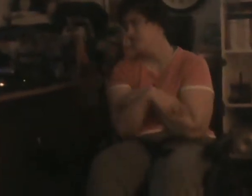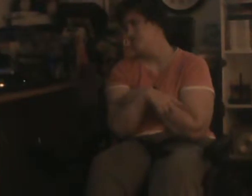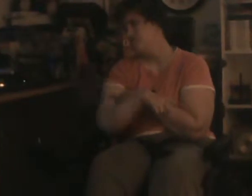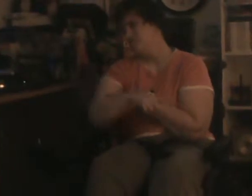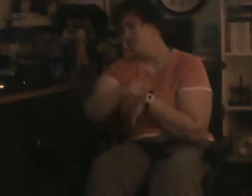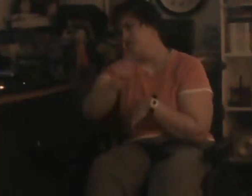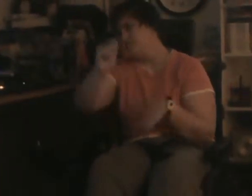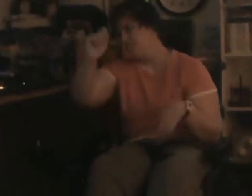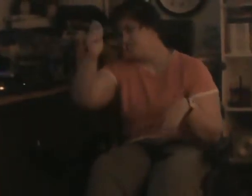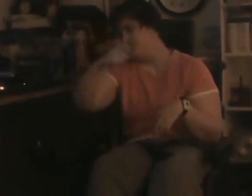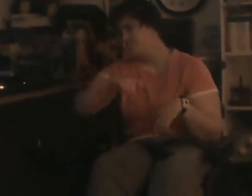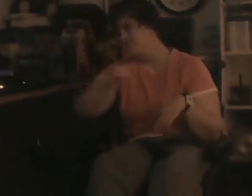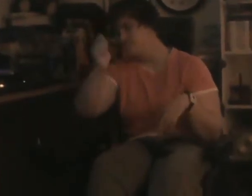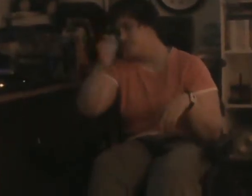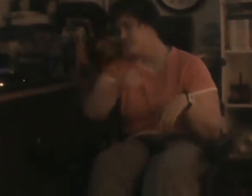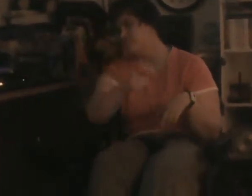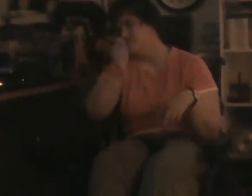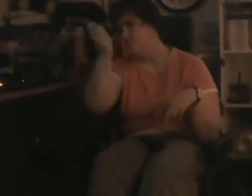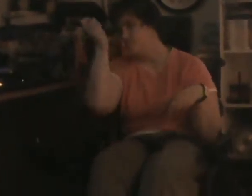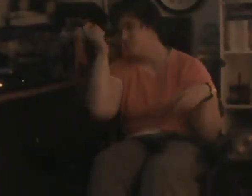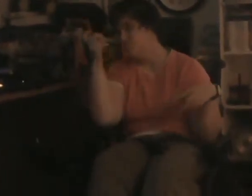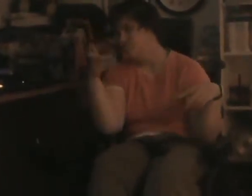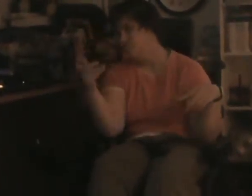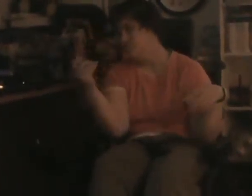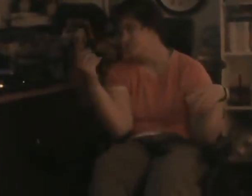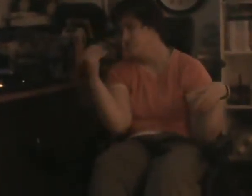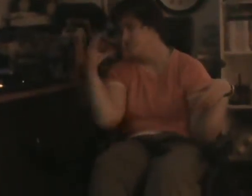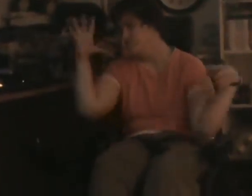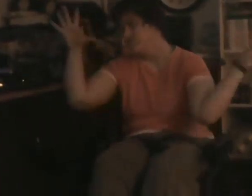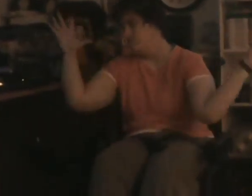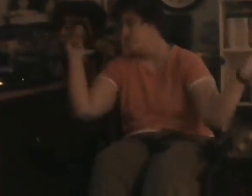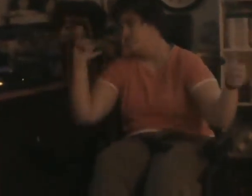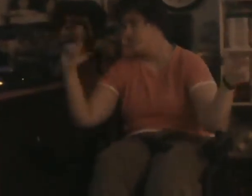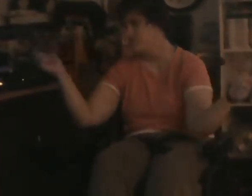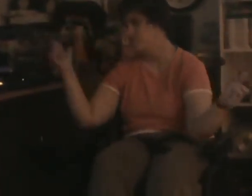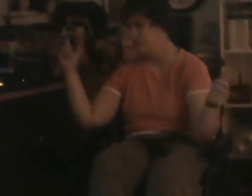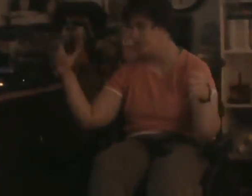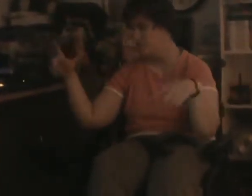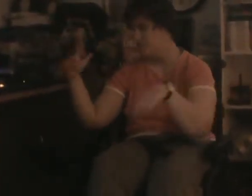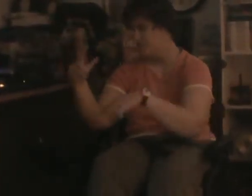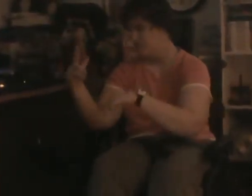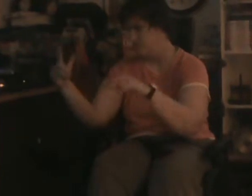In a cabin like a metal weather, I'll be sore.